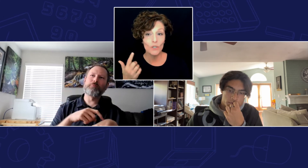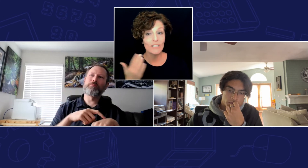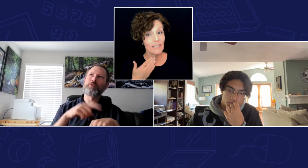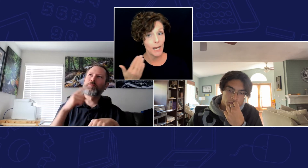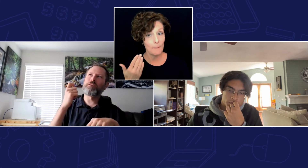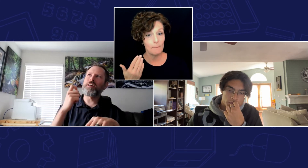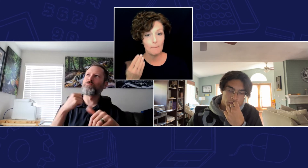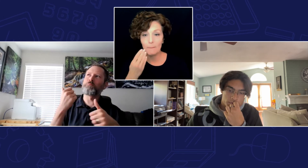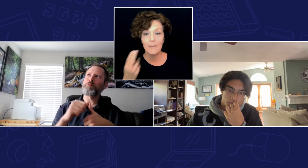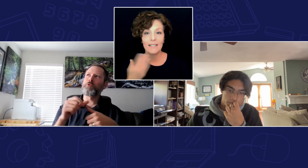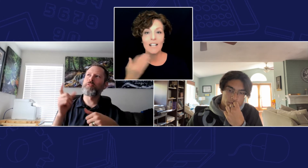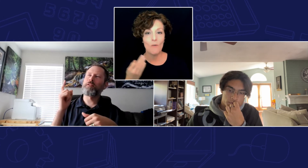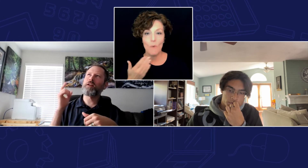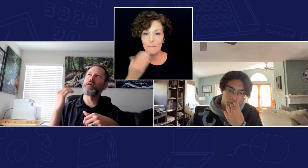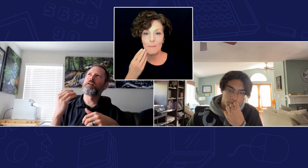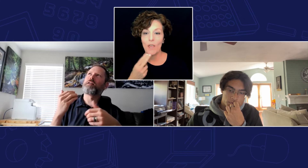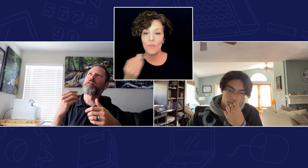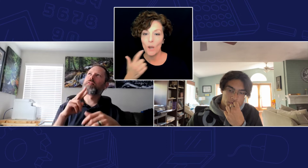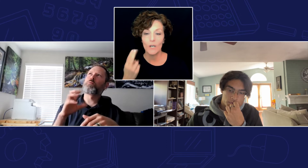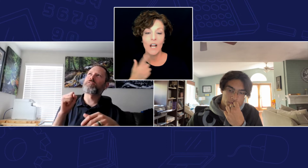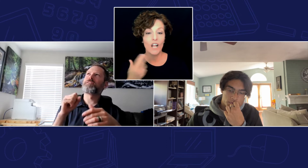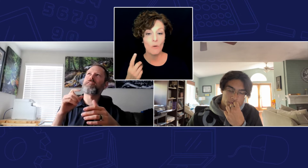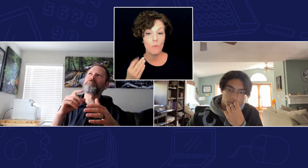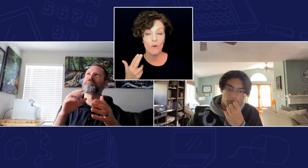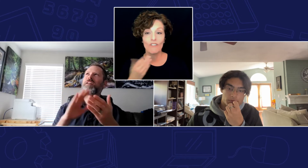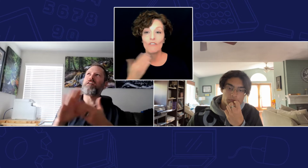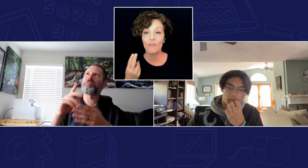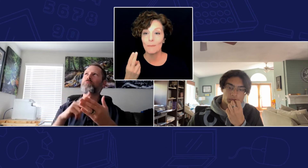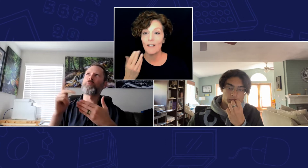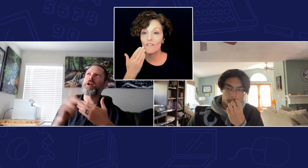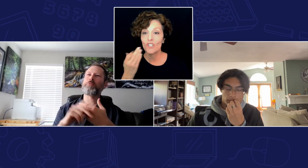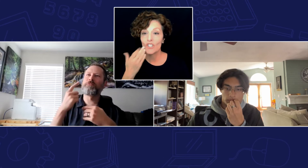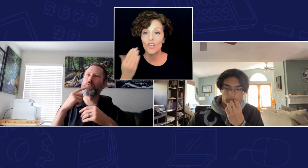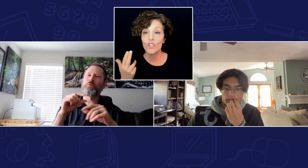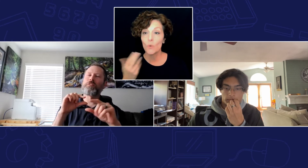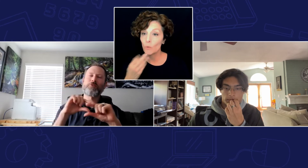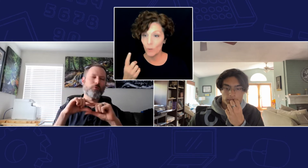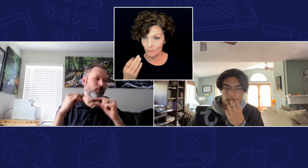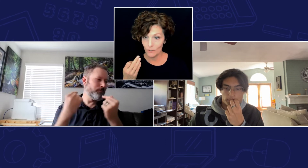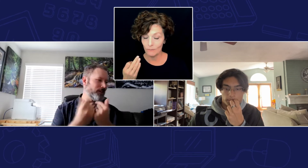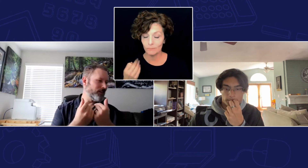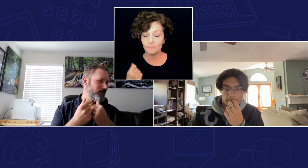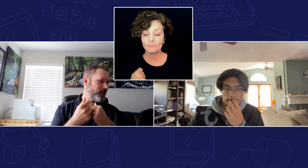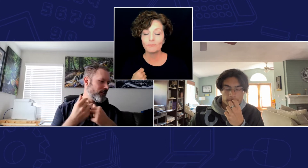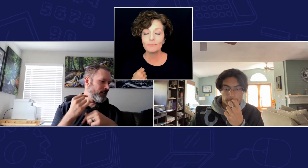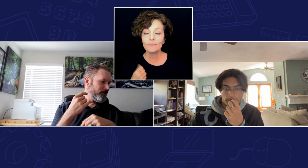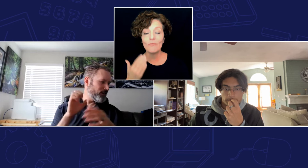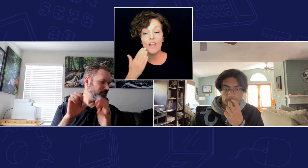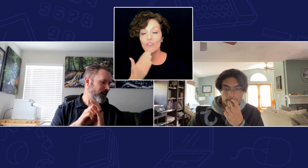because I remember there were college programs for certain groups for example